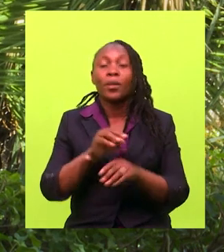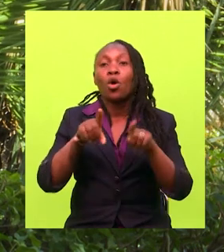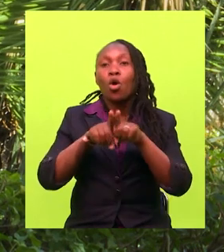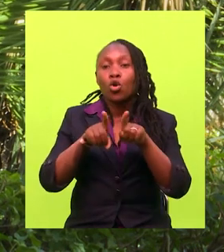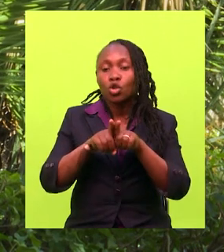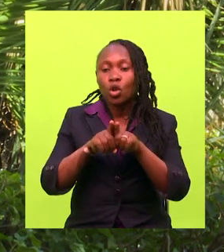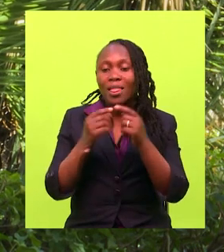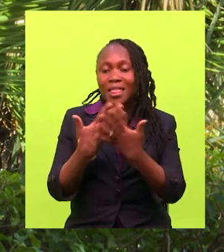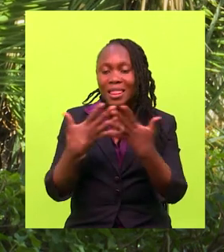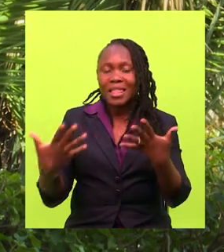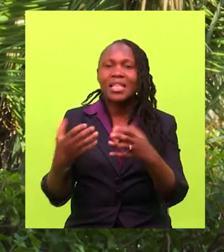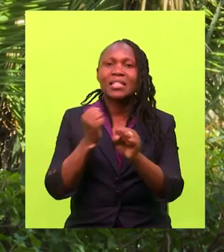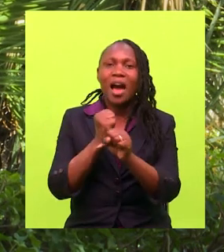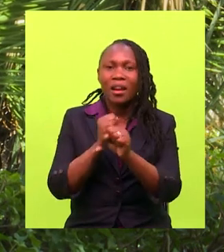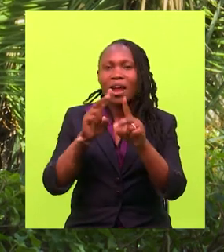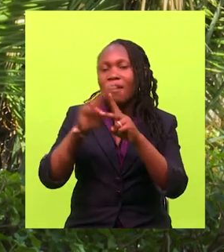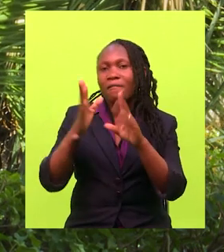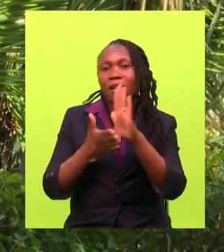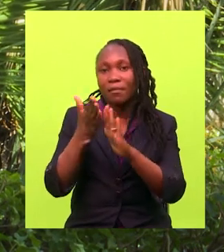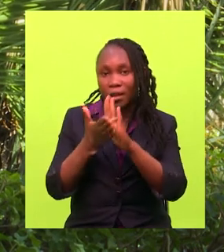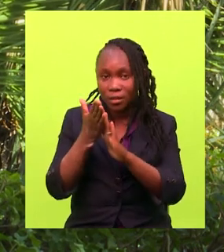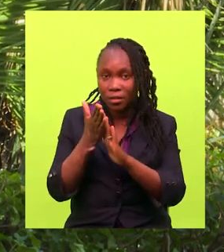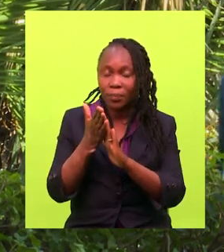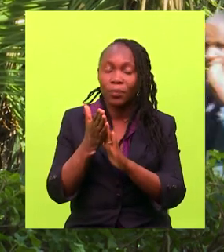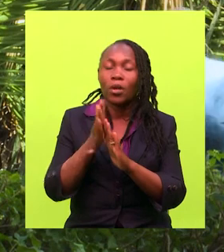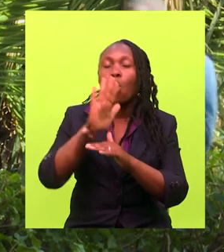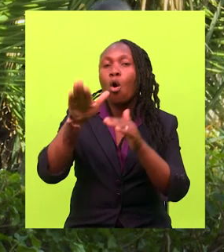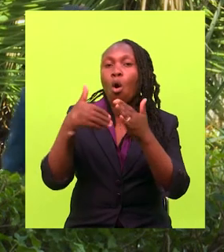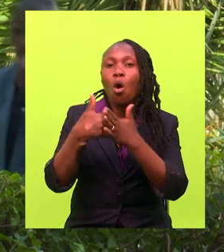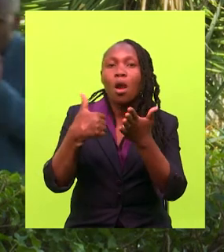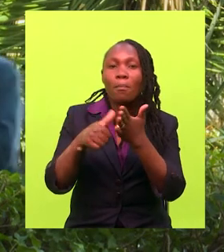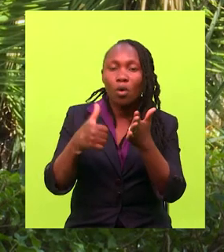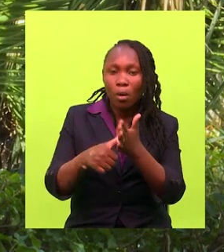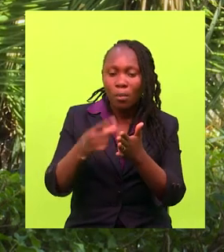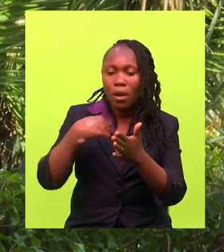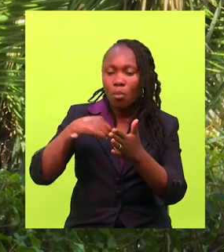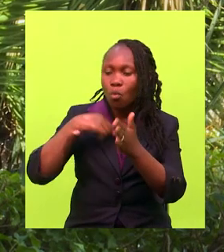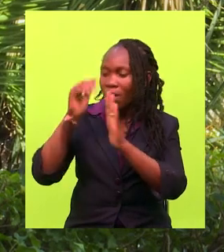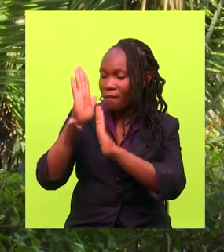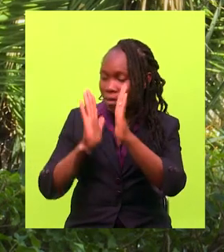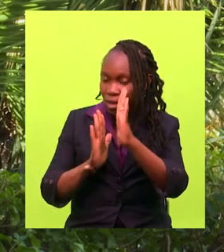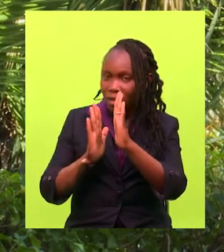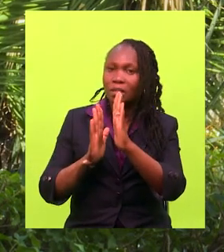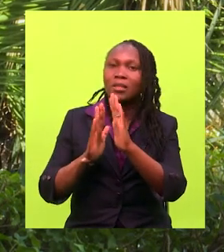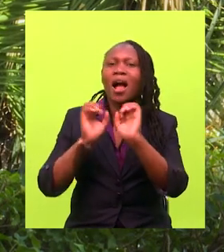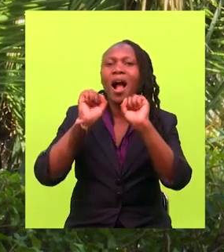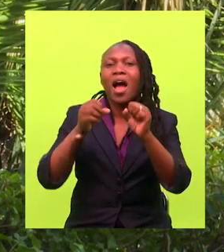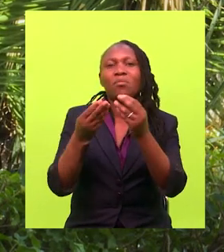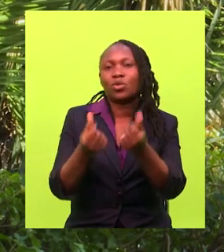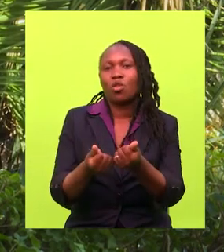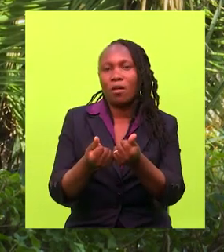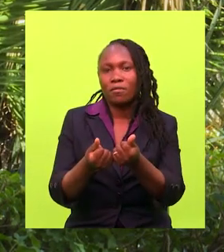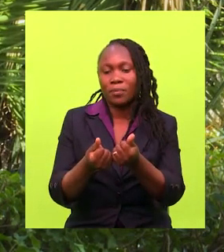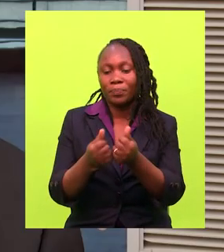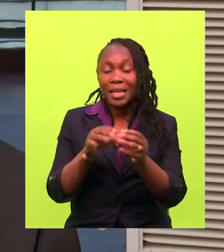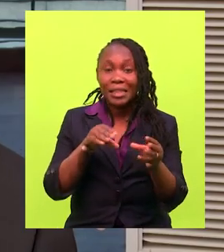are handled very fast. I mean, all the problems that you just encounter, and it's